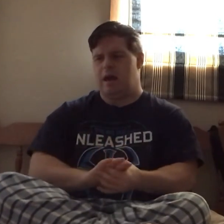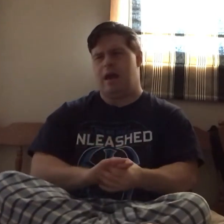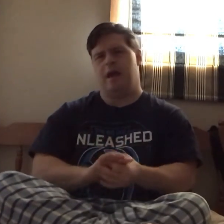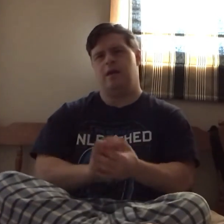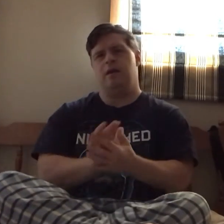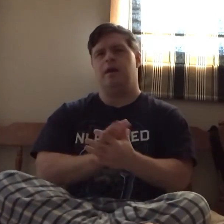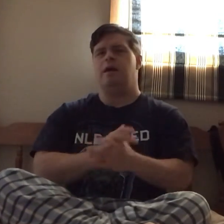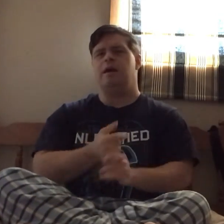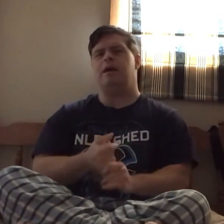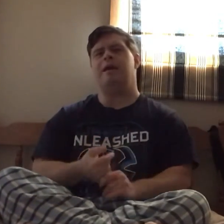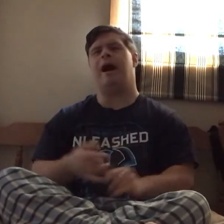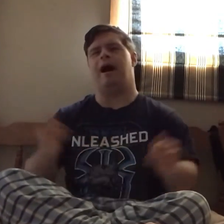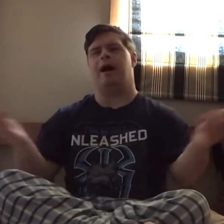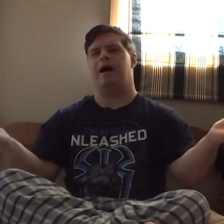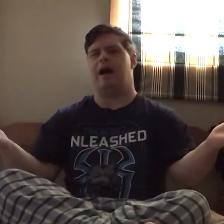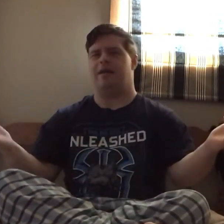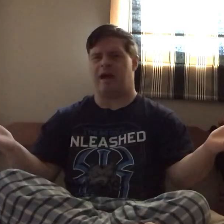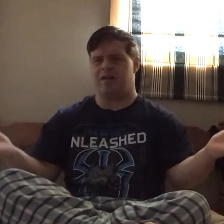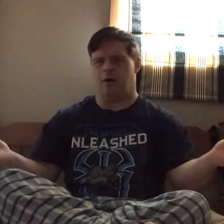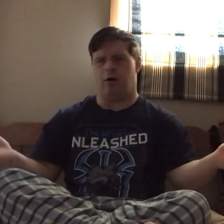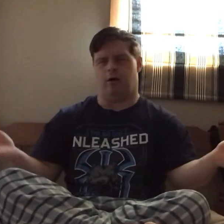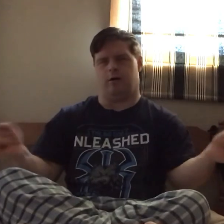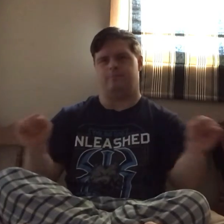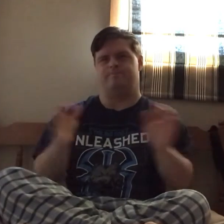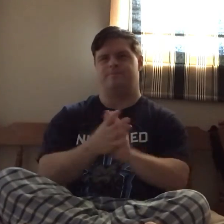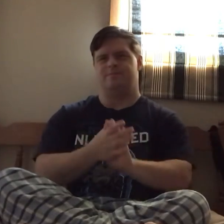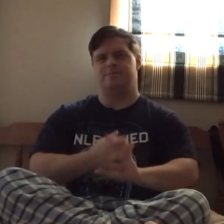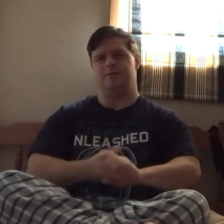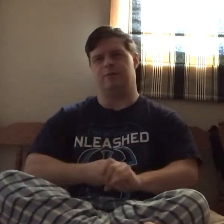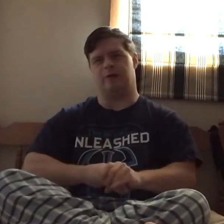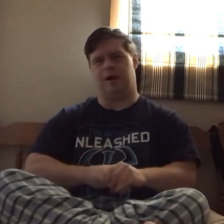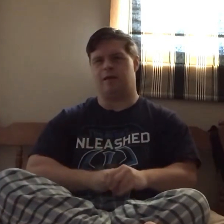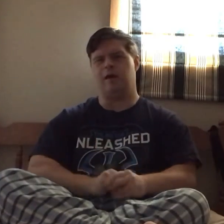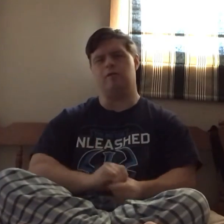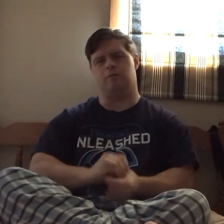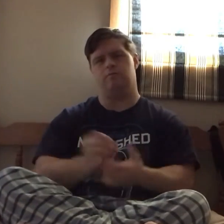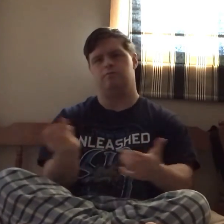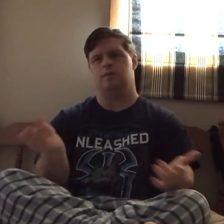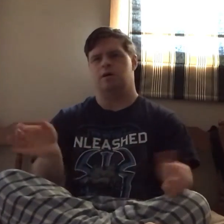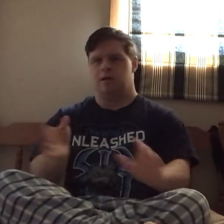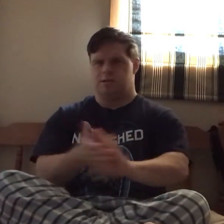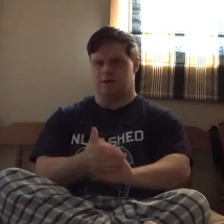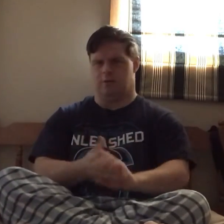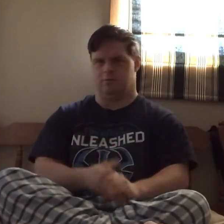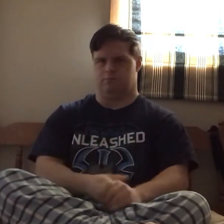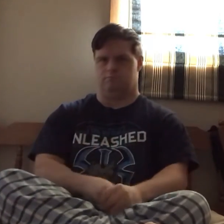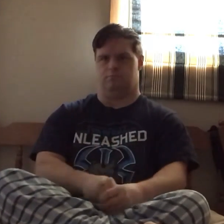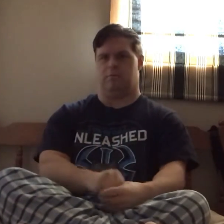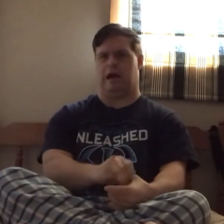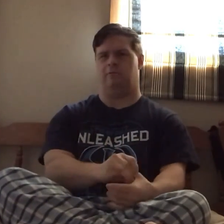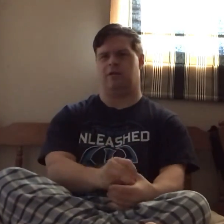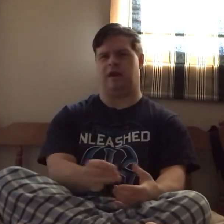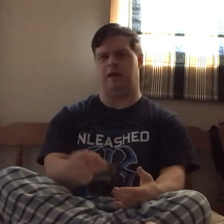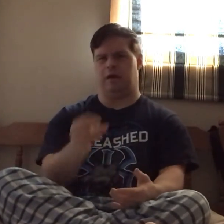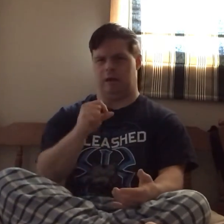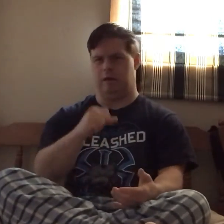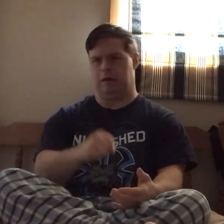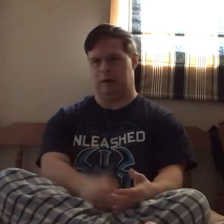And, yeah. And that's all you gotta do. So, I will see you